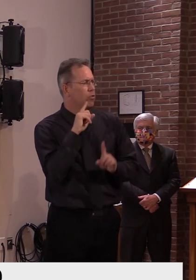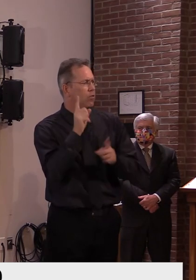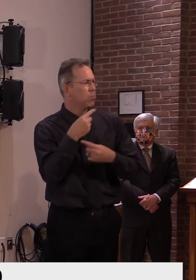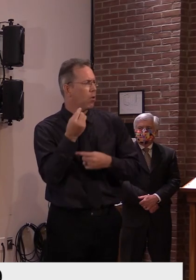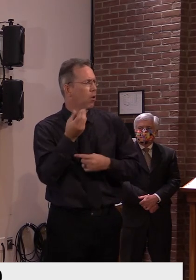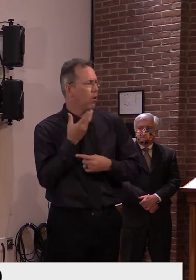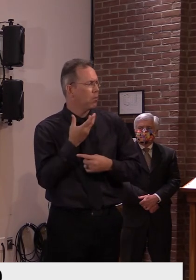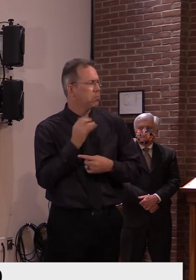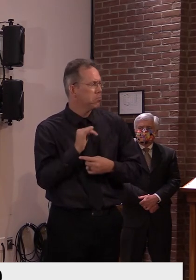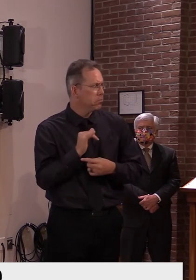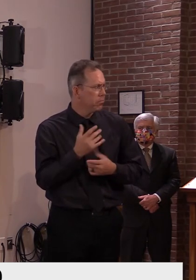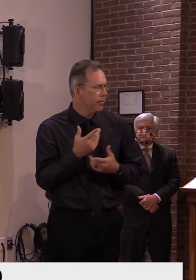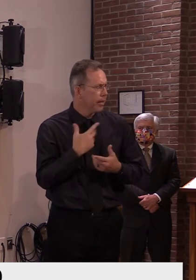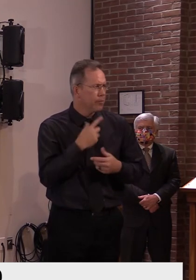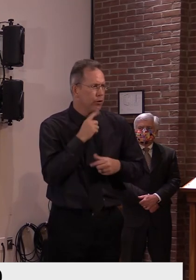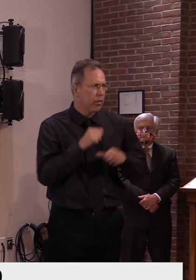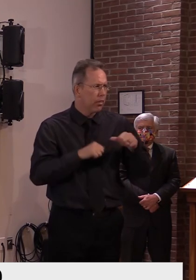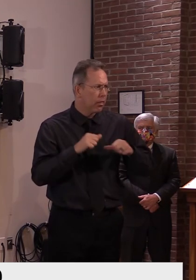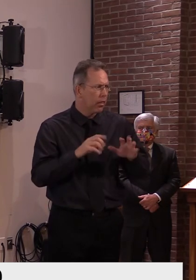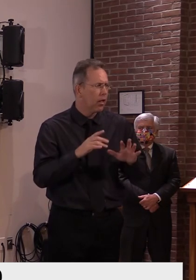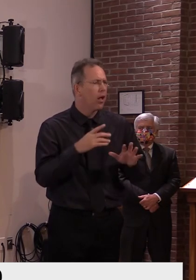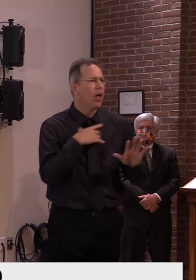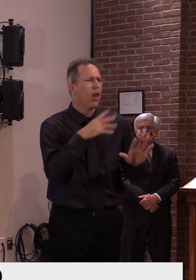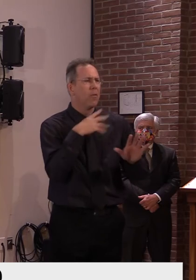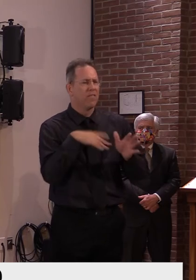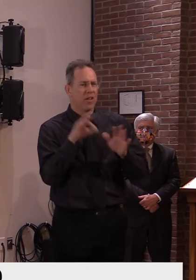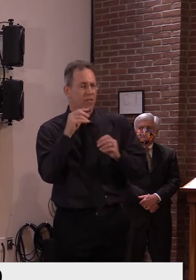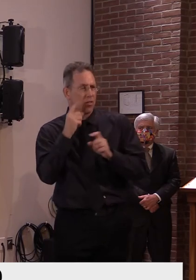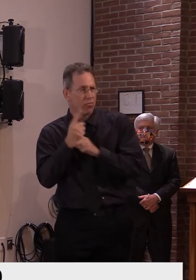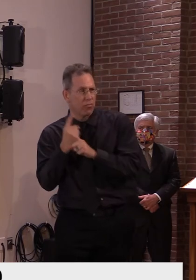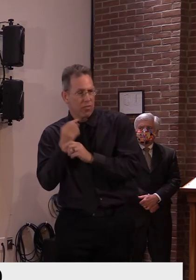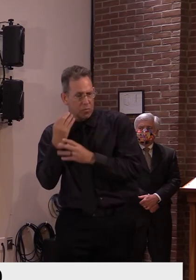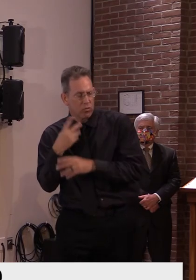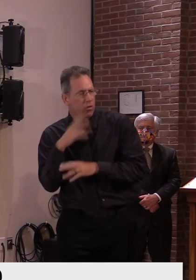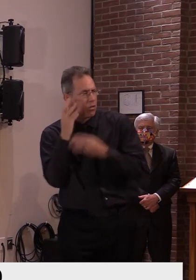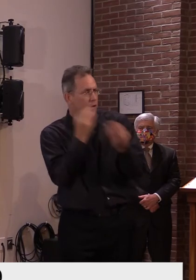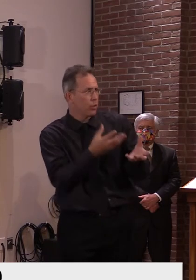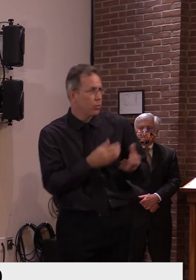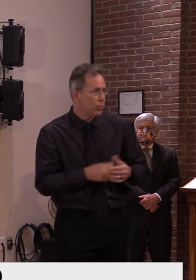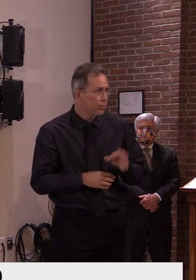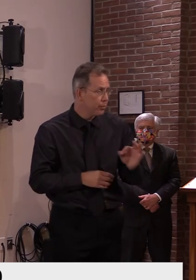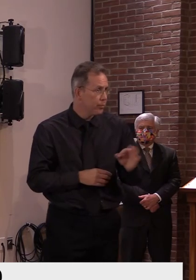that. But I'll, let me get the information and make sure that we're, we're giving you the correct information.